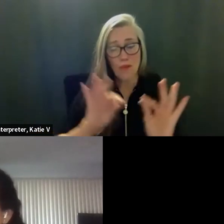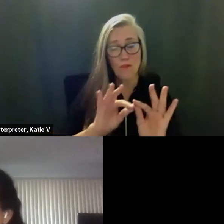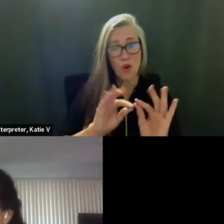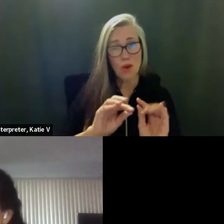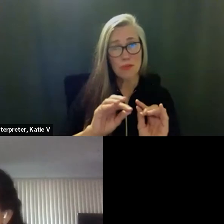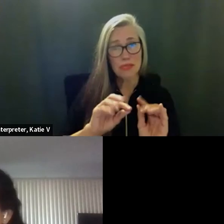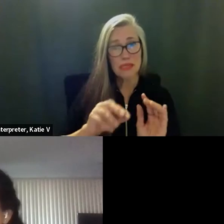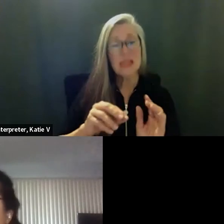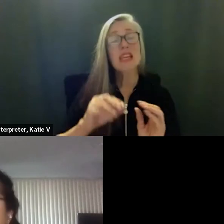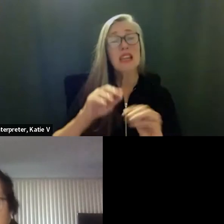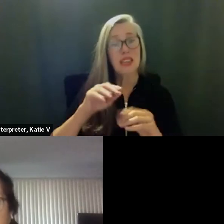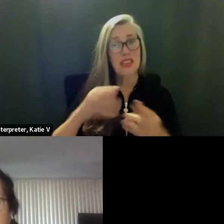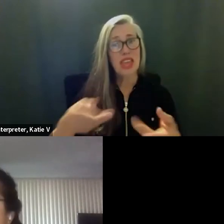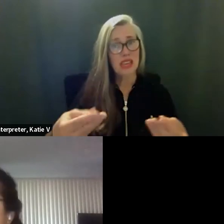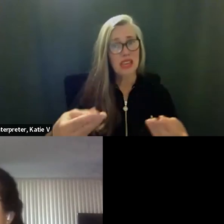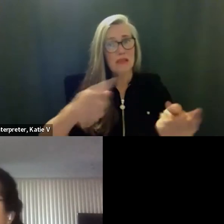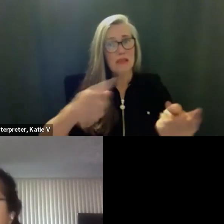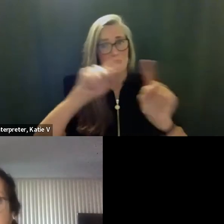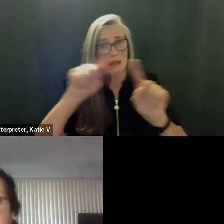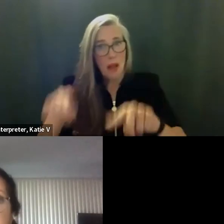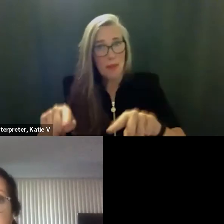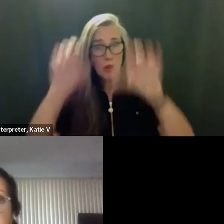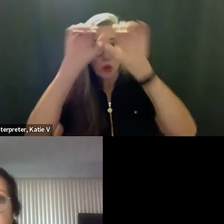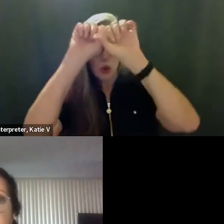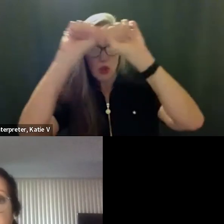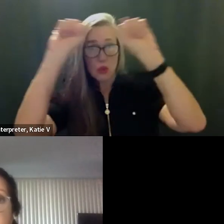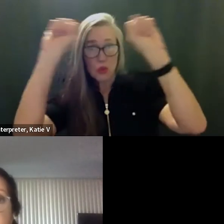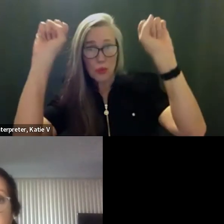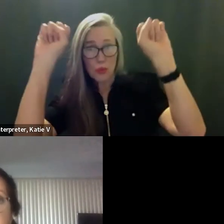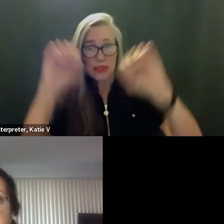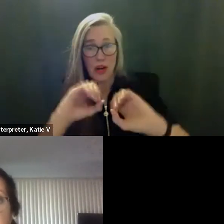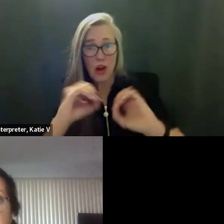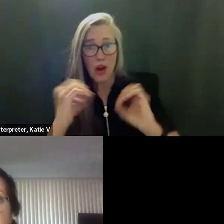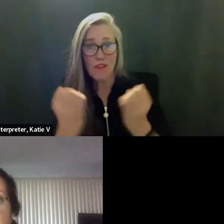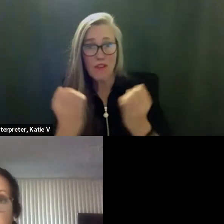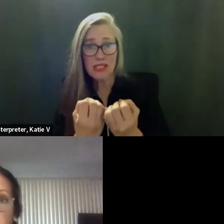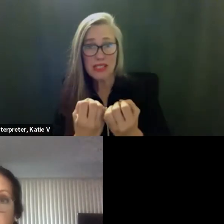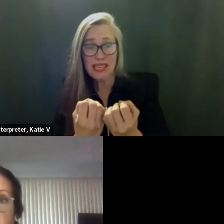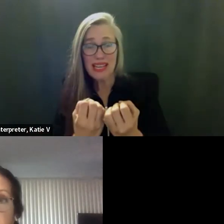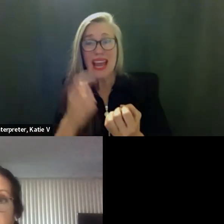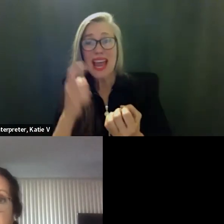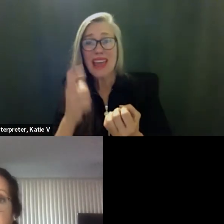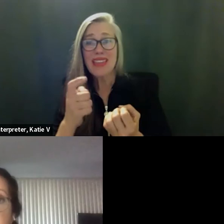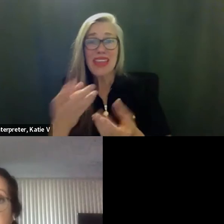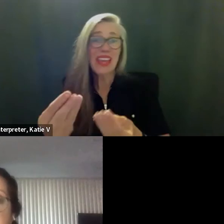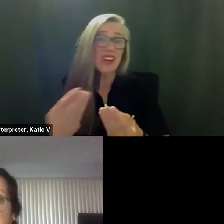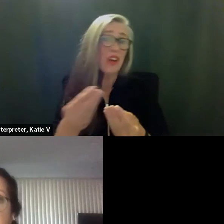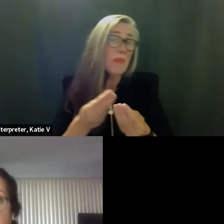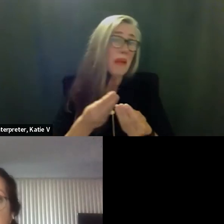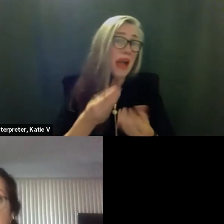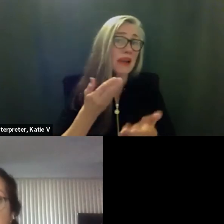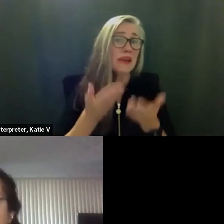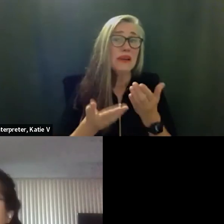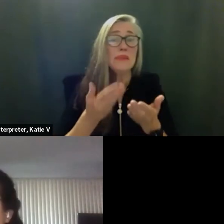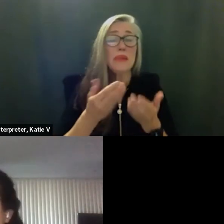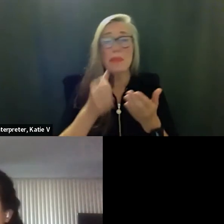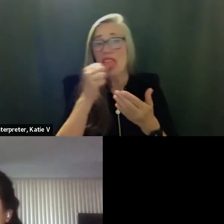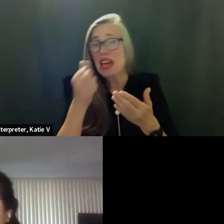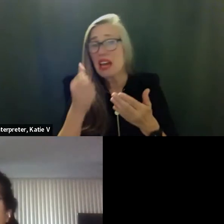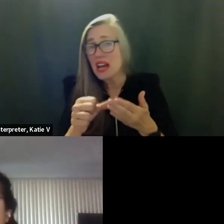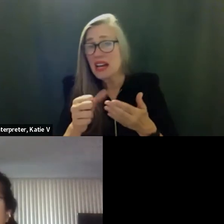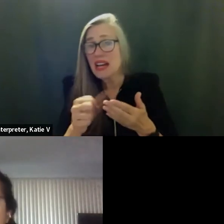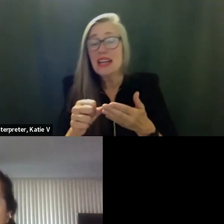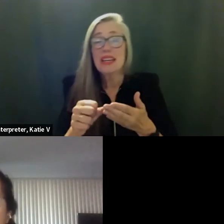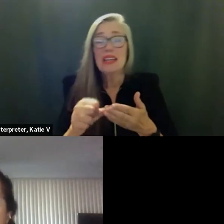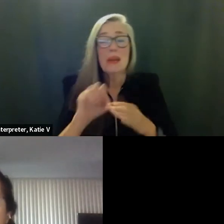received by email fax us mail or hand delivered you know some folks may not have access to email